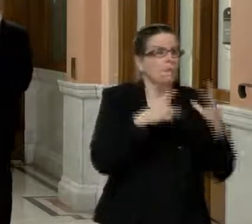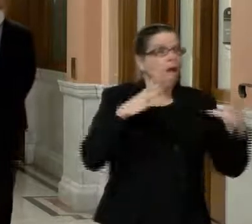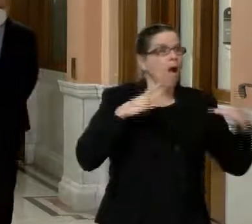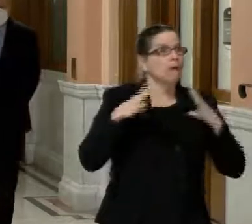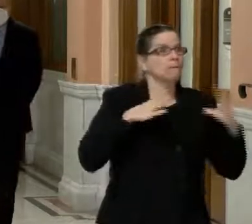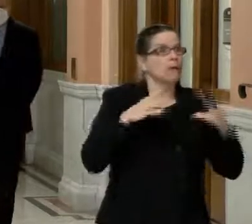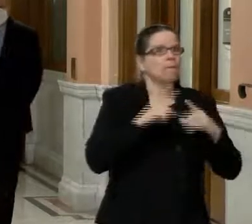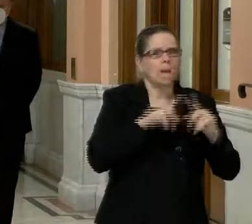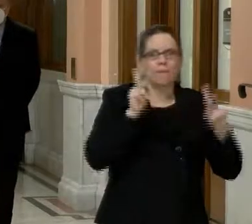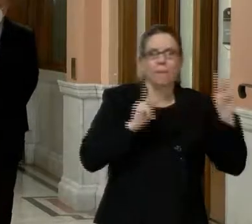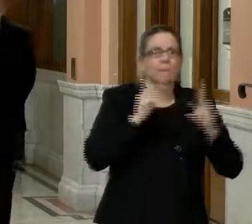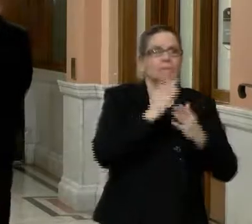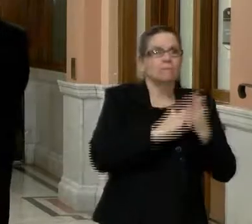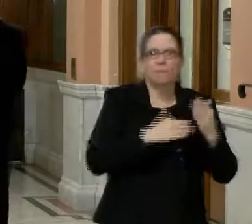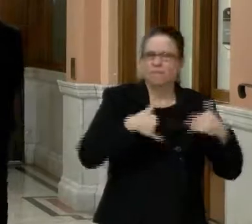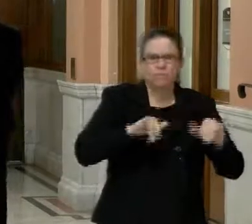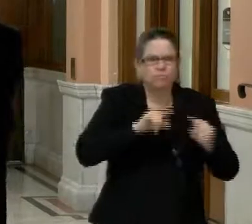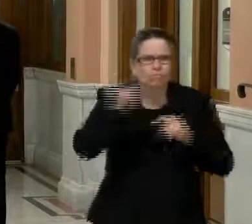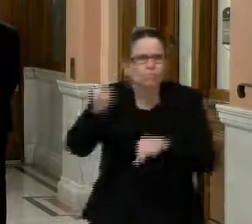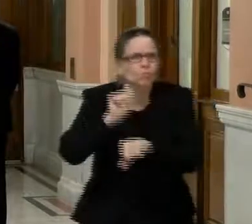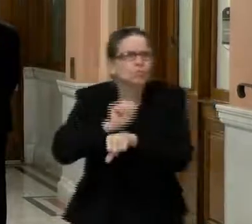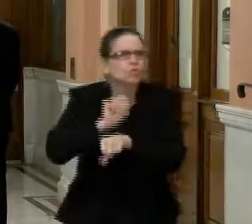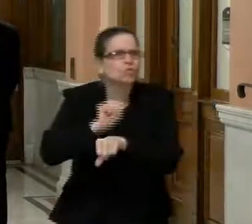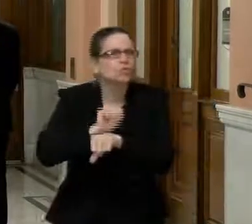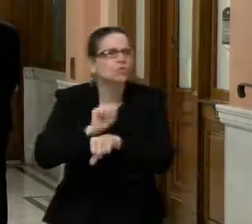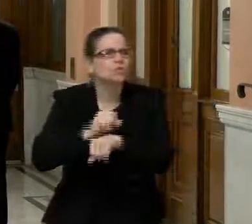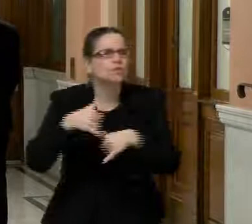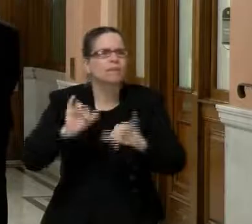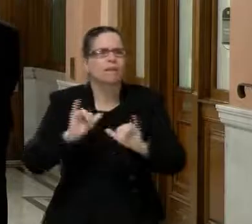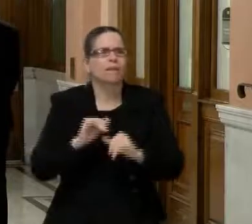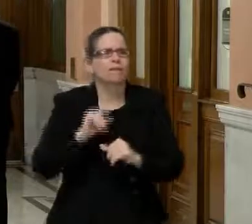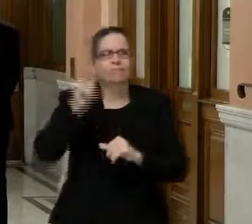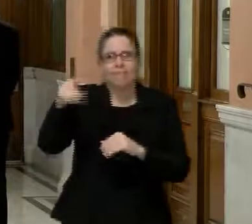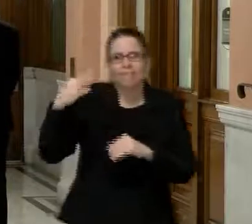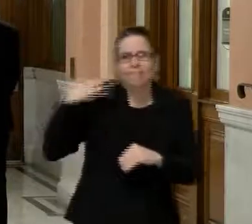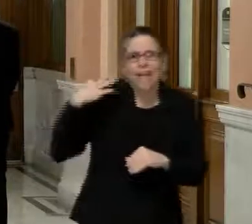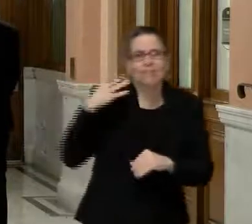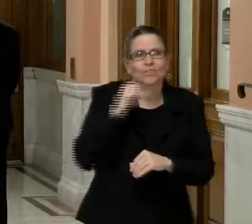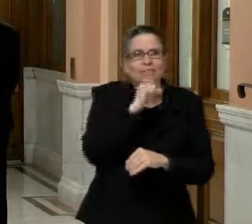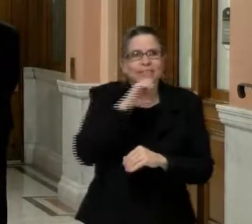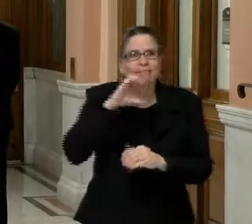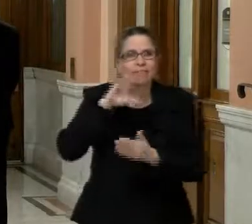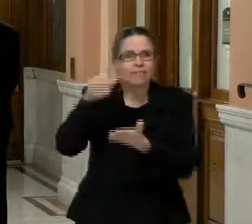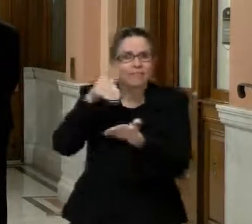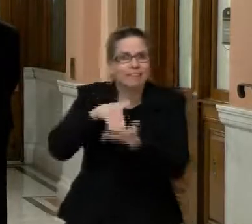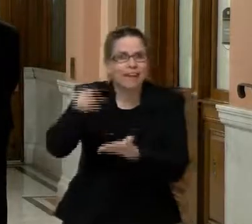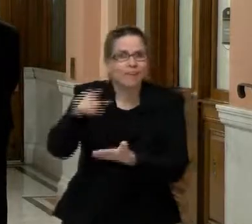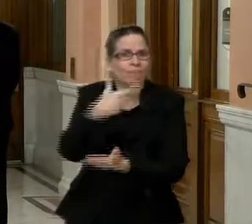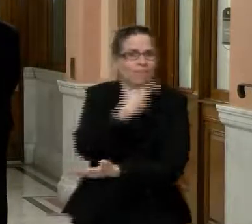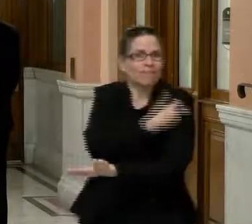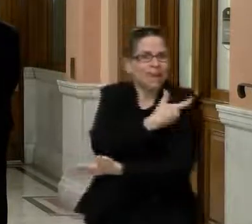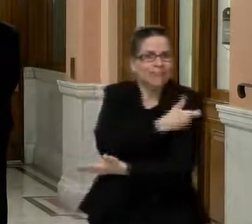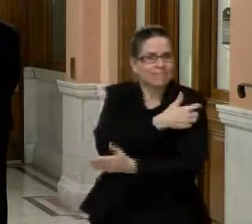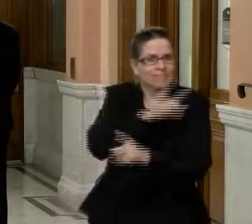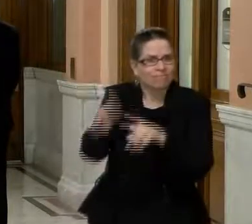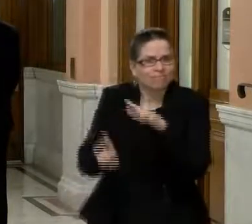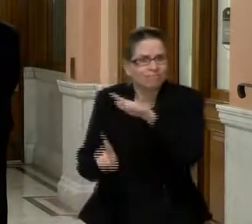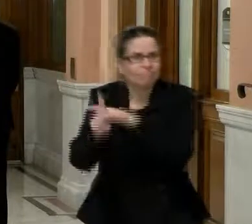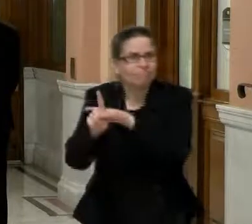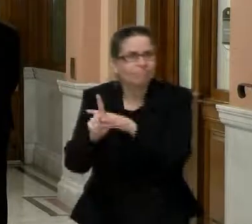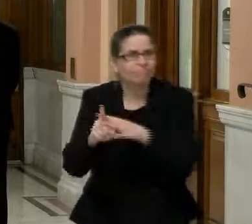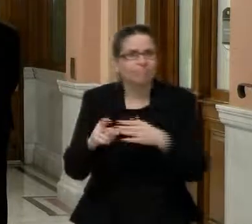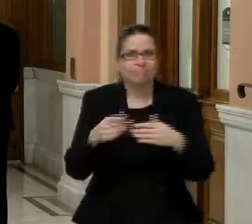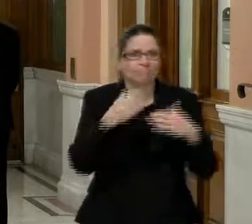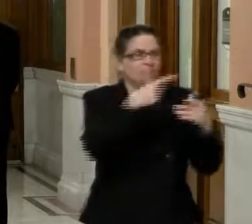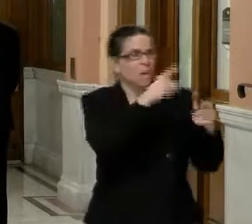putting in a 12 hour day, uh, making sure more people could get vaccinated, uh, and be protected. Uh, as of today,